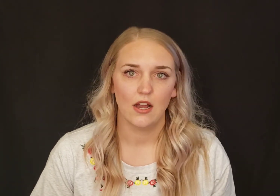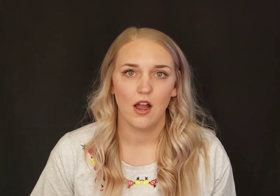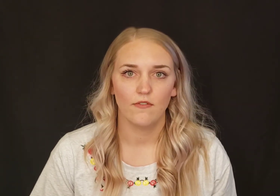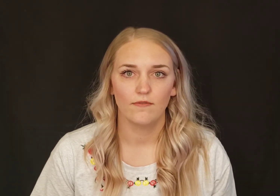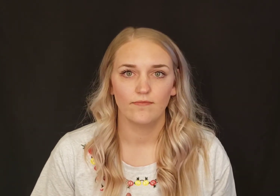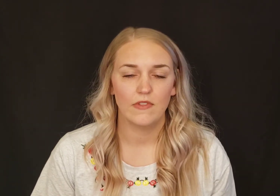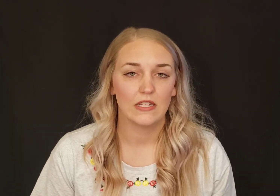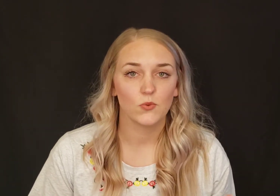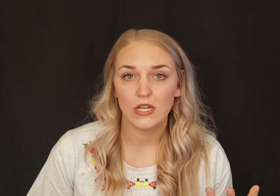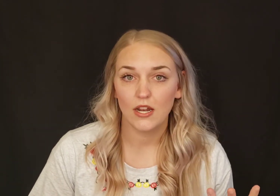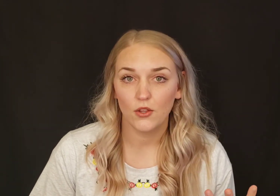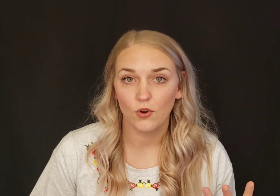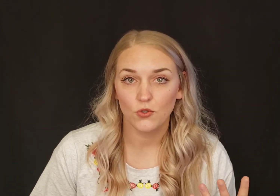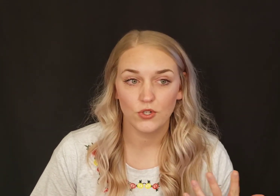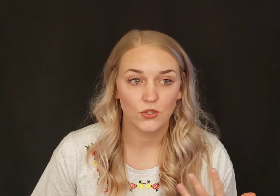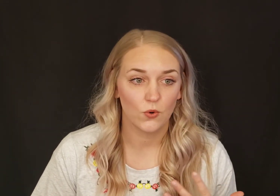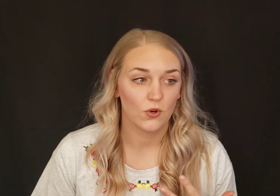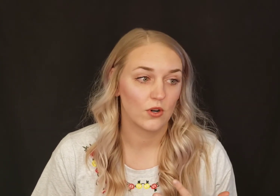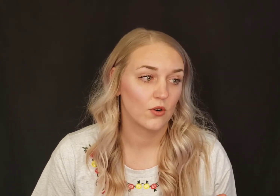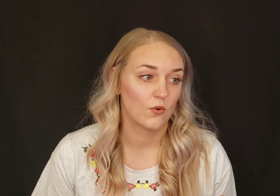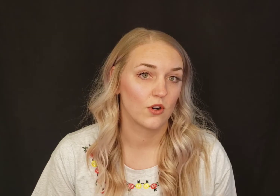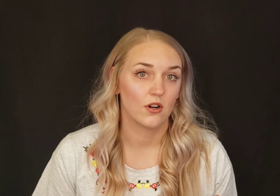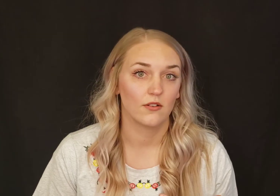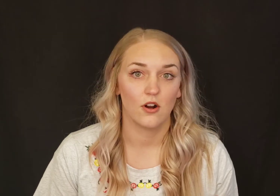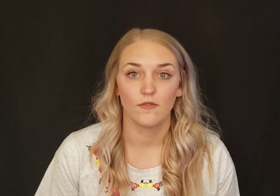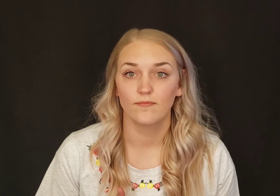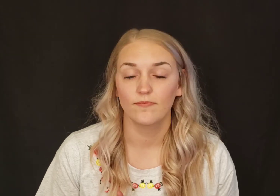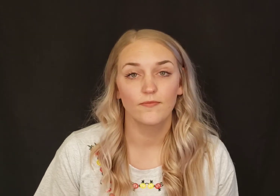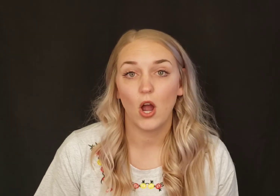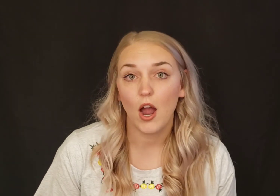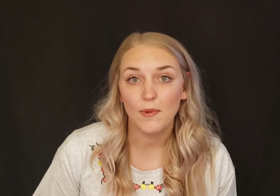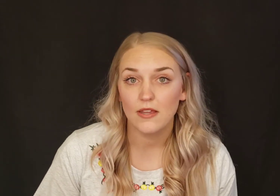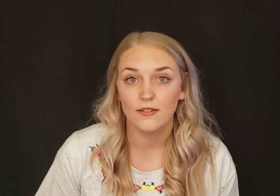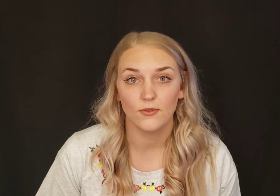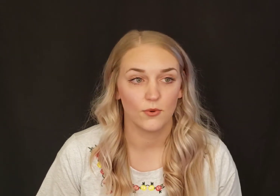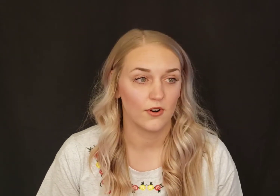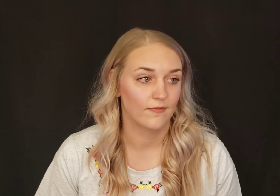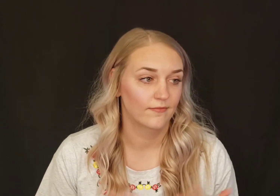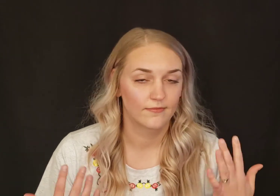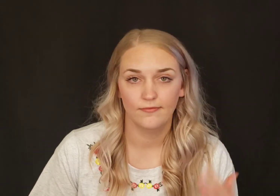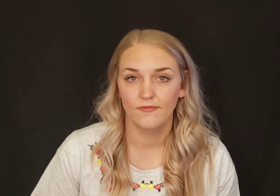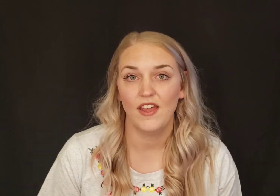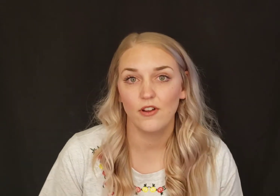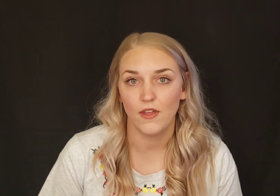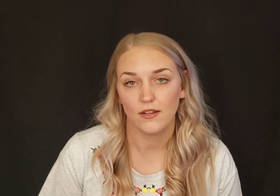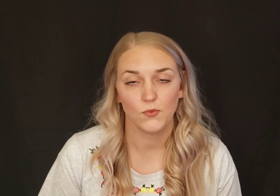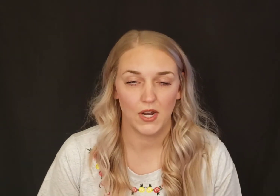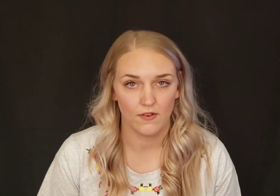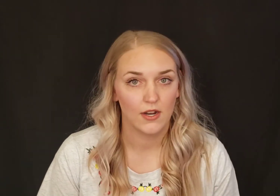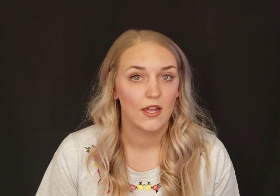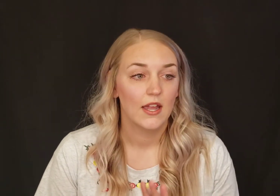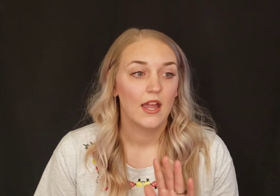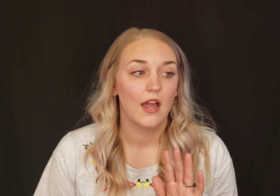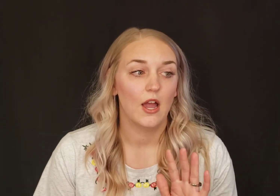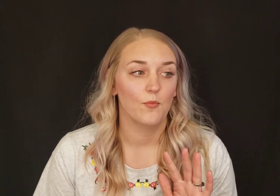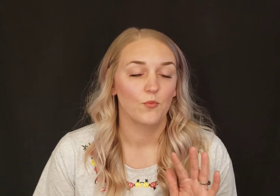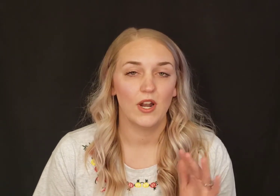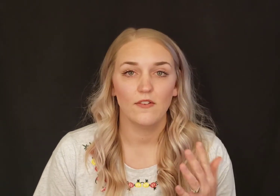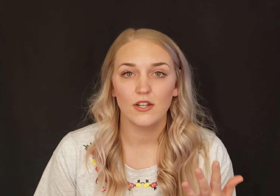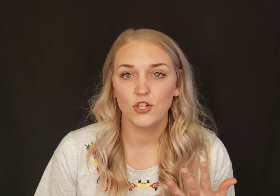off things we need at the grocery store or our hobbies or favorite things, whatever. Whatever it is